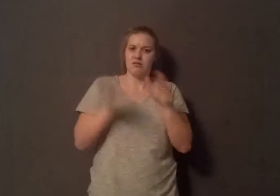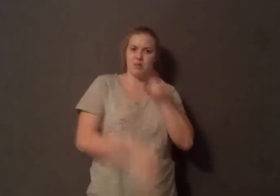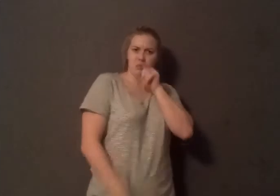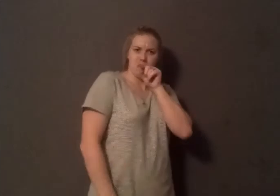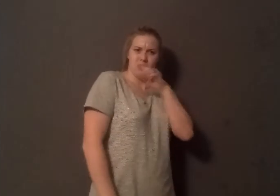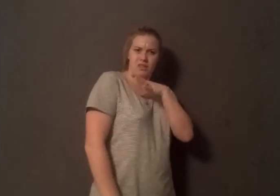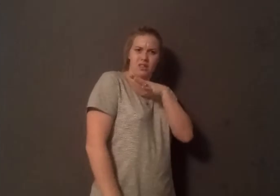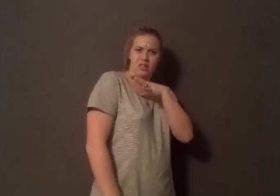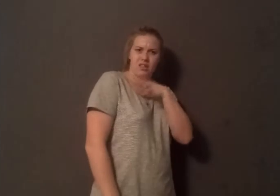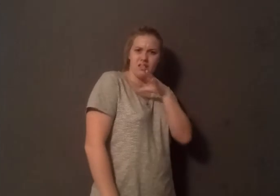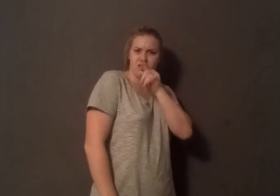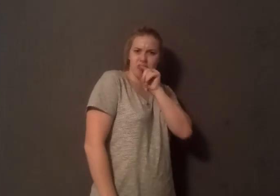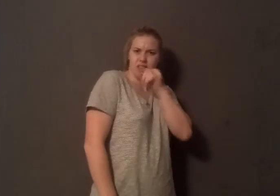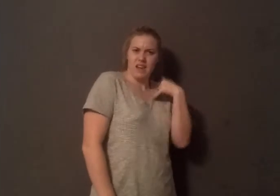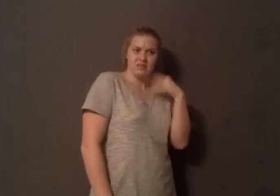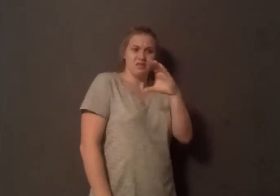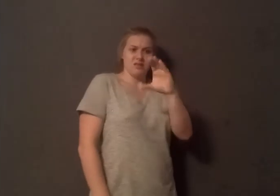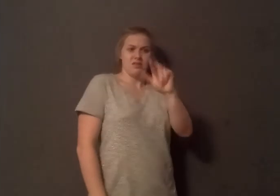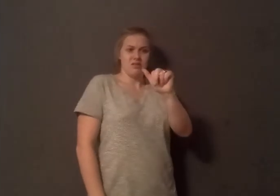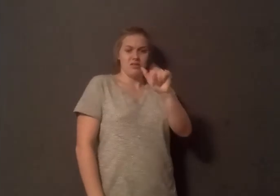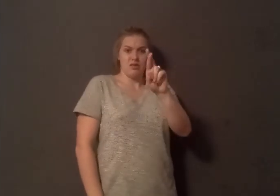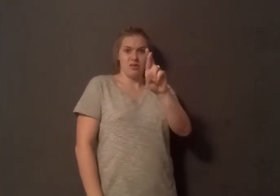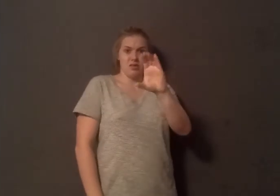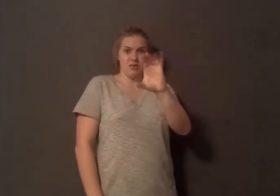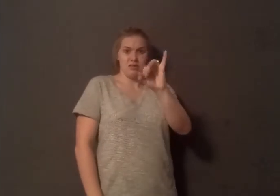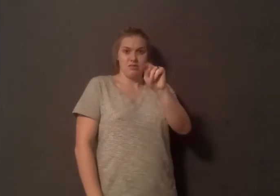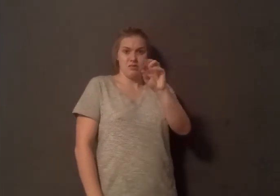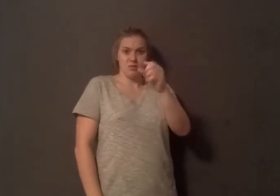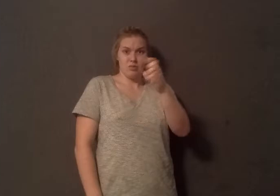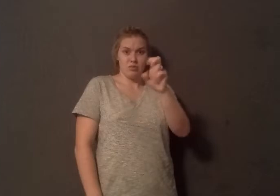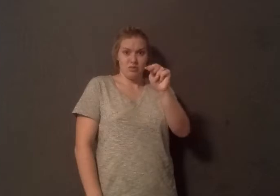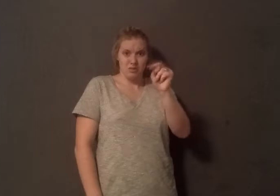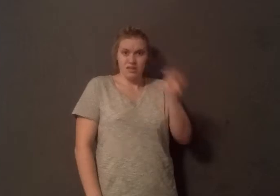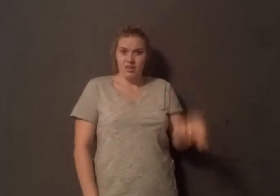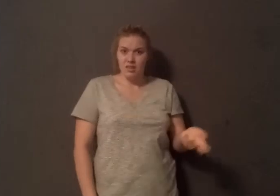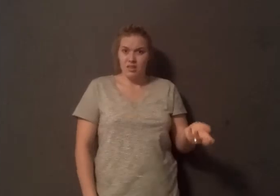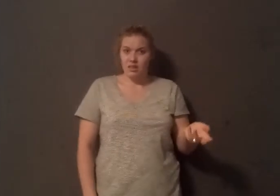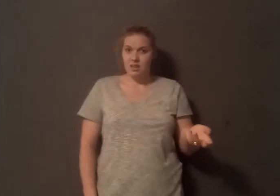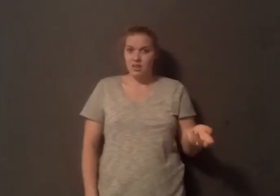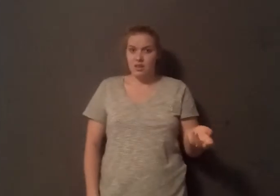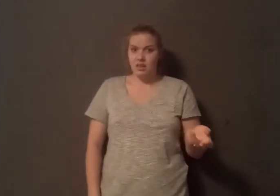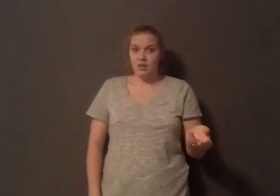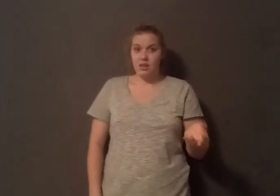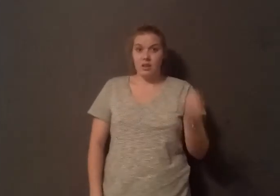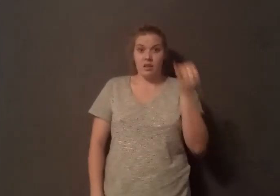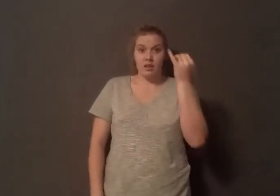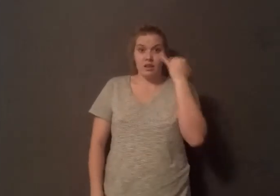carcinogenic food to another when a Harvard University study showed that men with prostate cancer who eat large amounts of chicken increase their risk of the disease